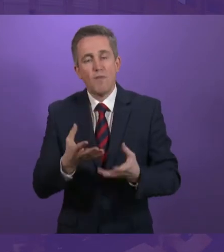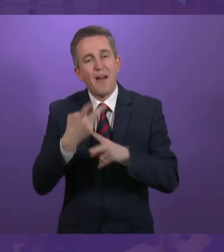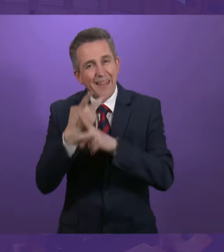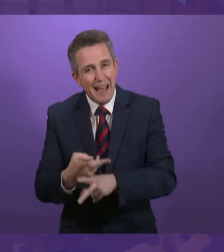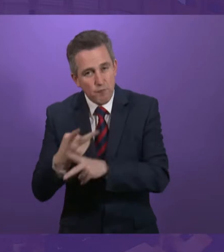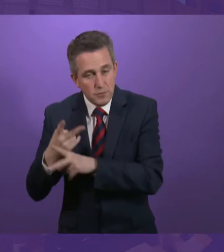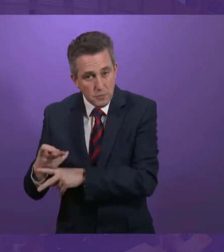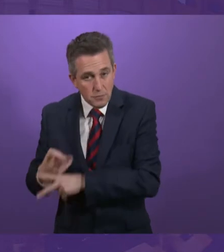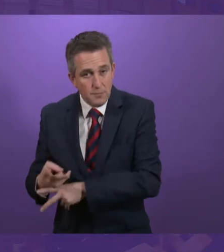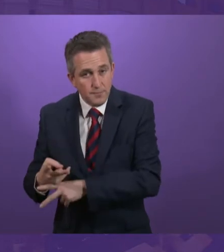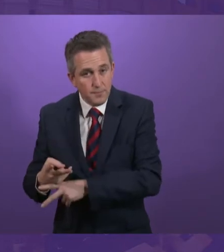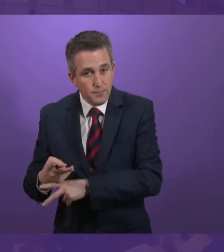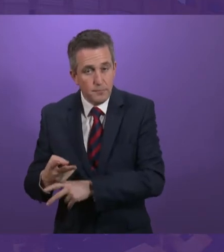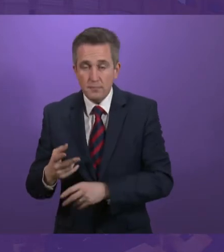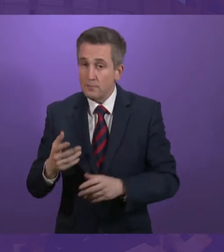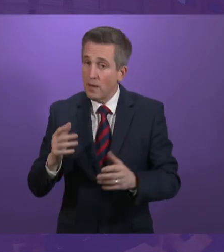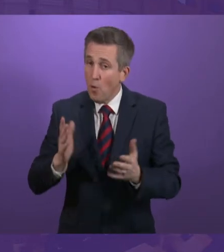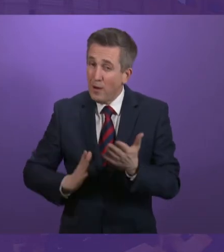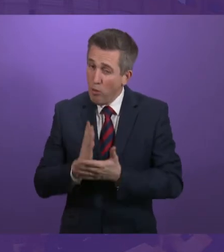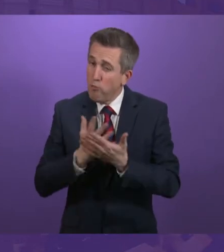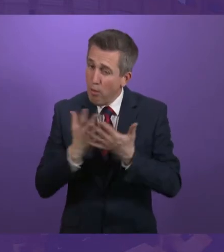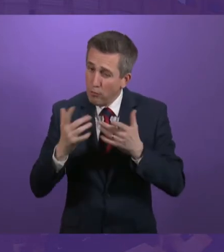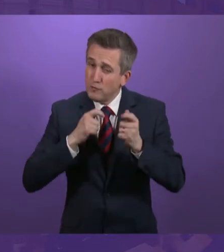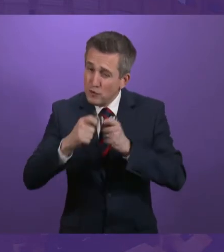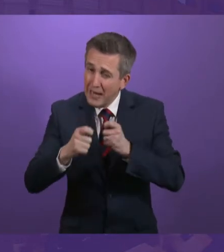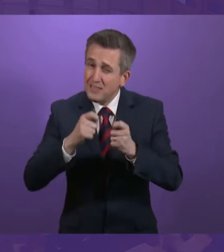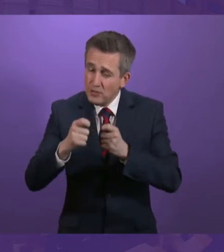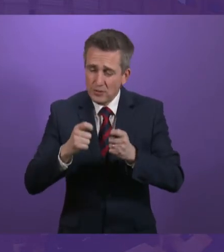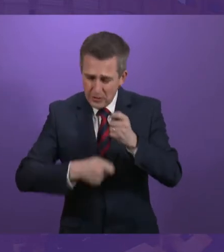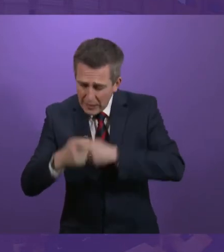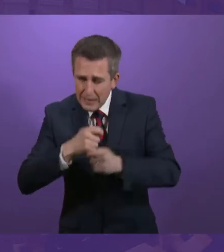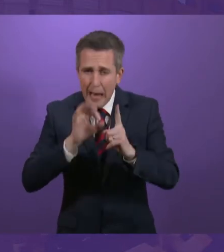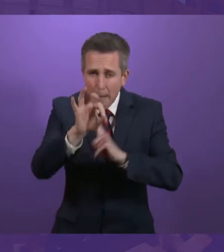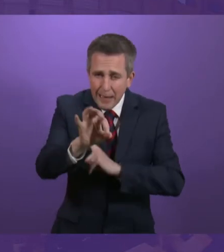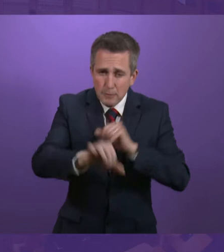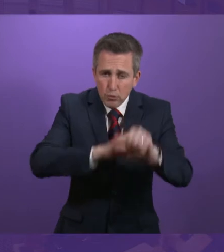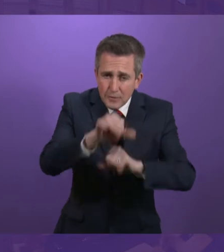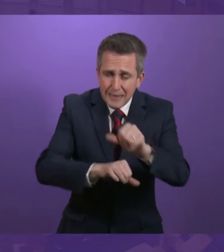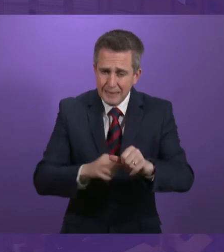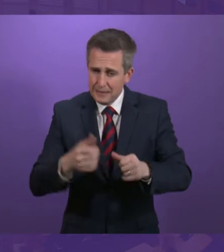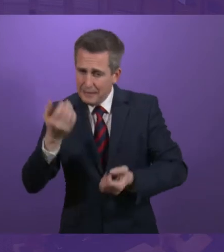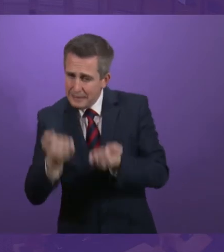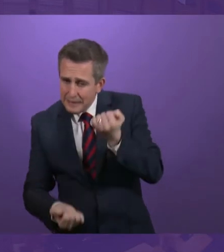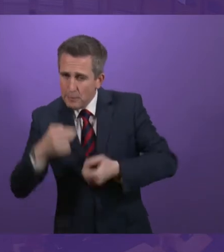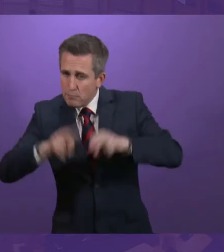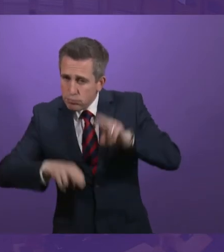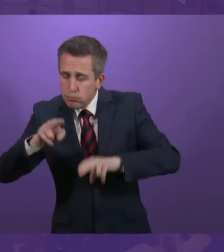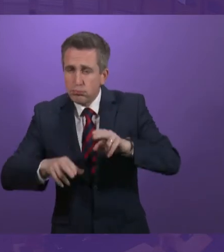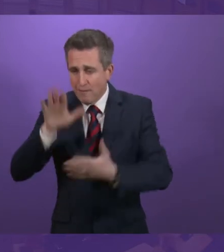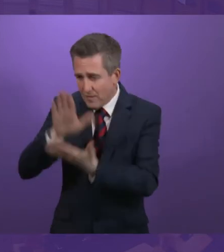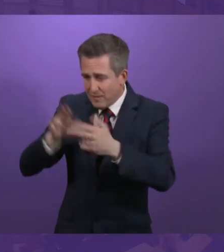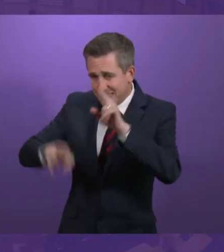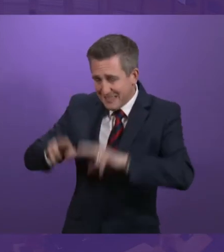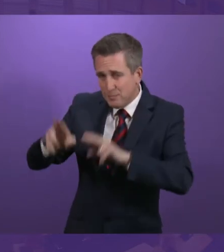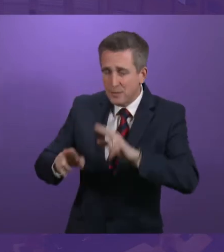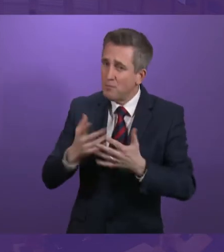is particularly important given the scale of change we are proposing to the application process, the desk-based decision-making and face-to-face assessments.